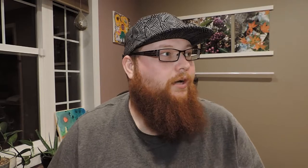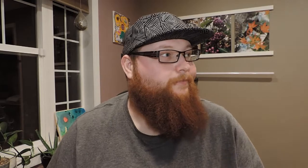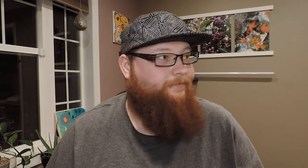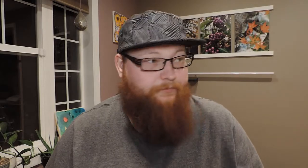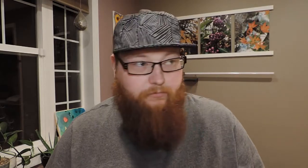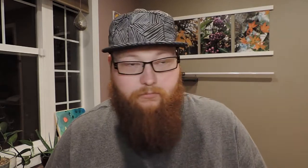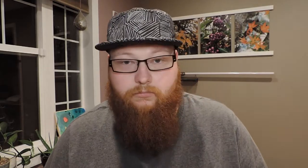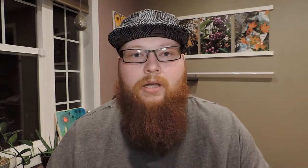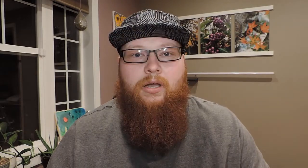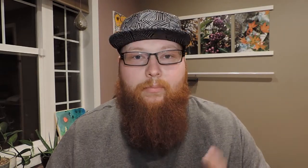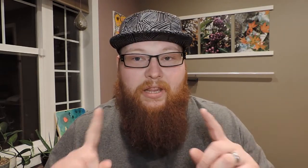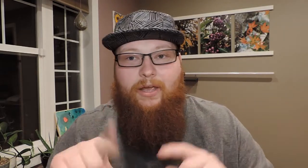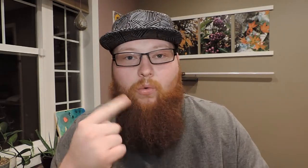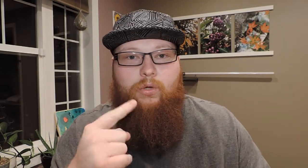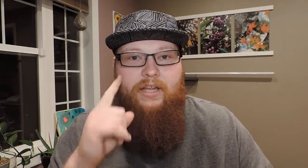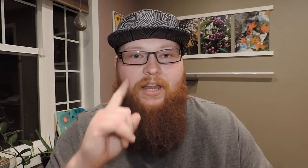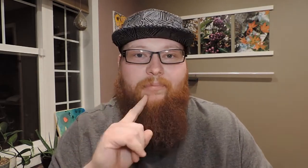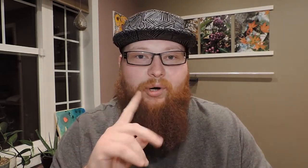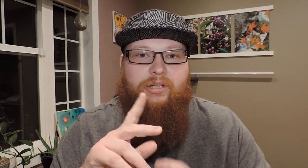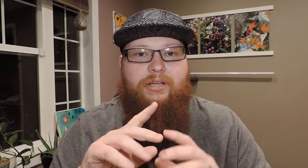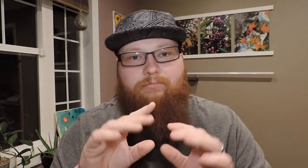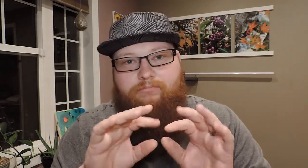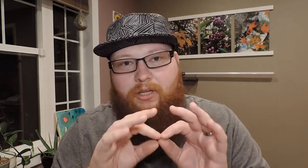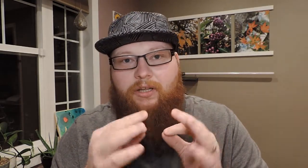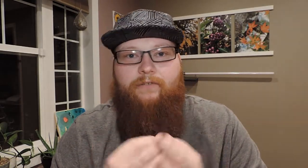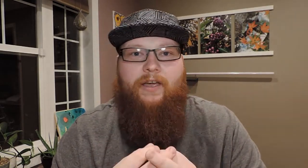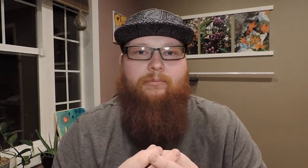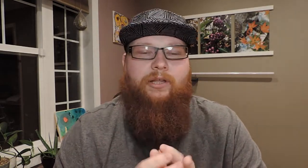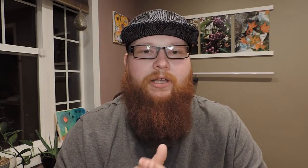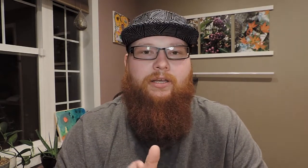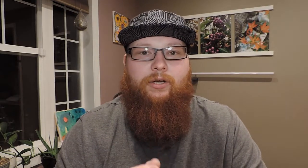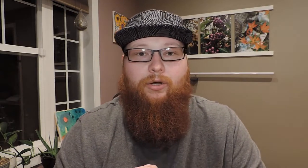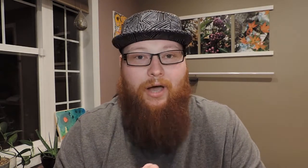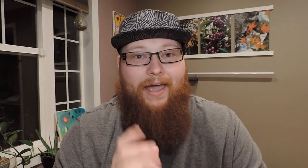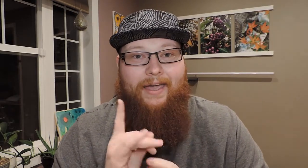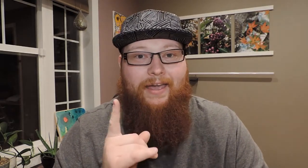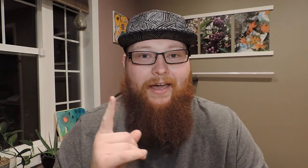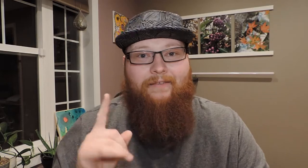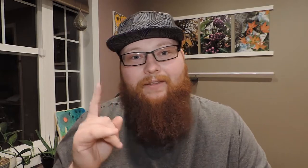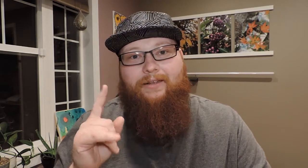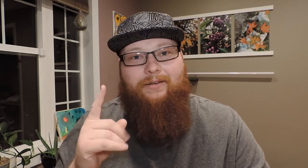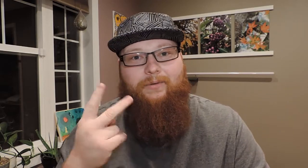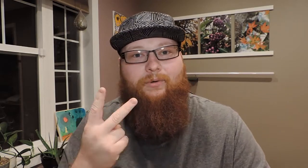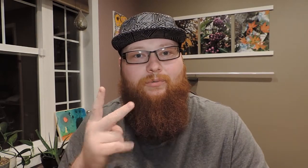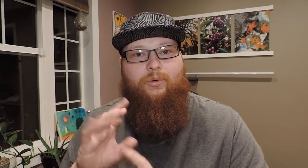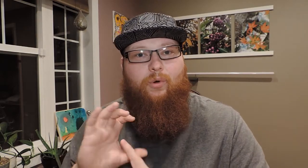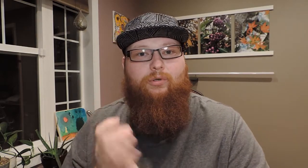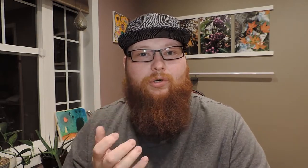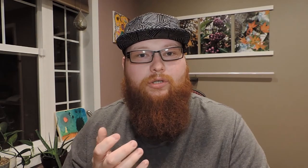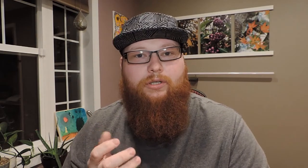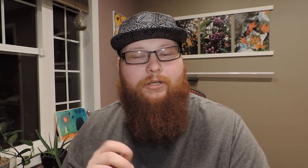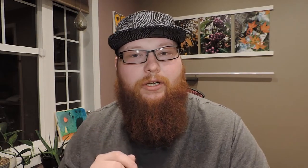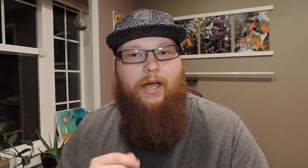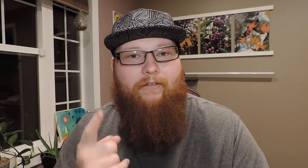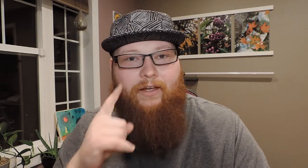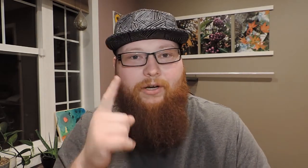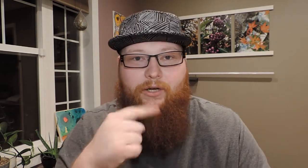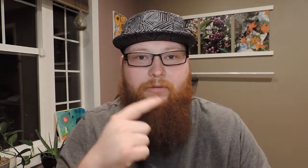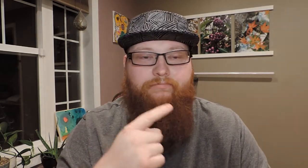Um, being the only deaf person in the family, you know, I have the, you know, two cultures. Uh, I have a hearing